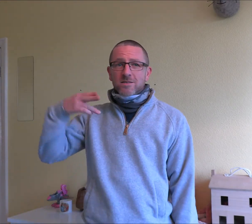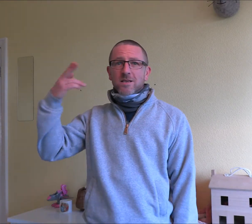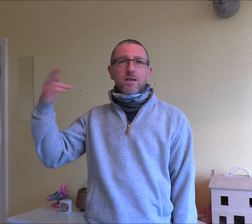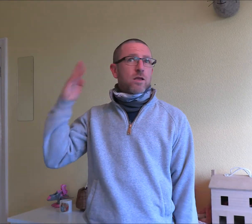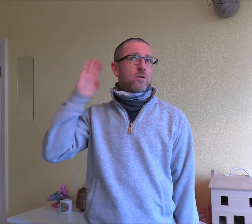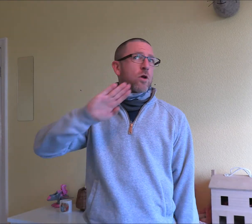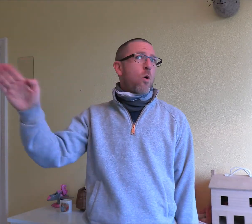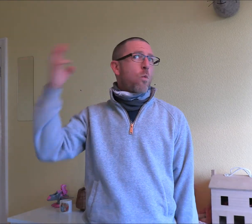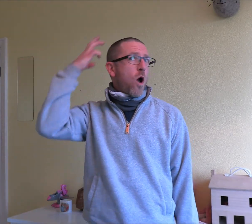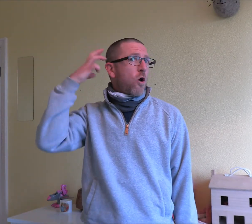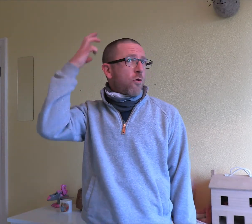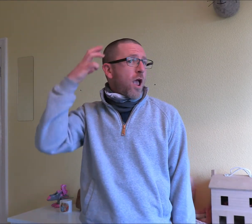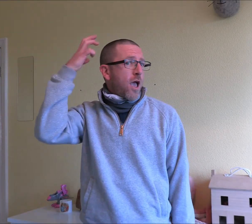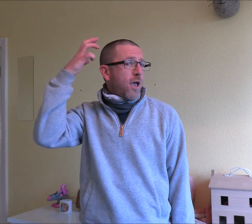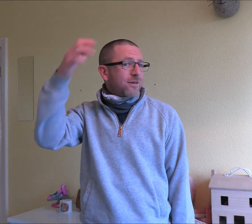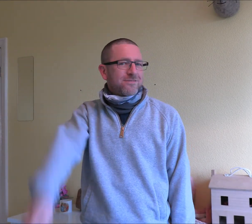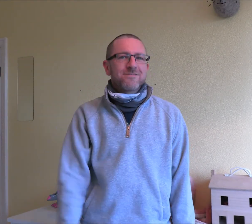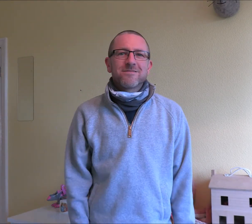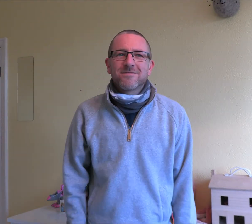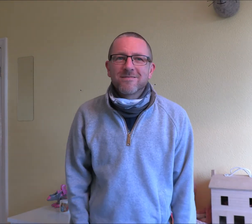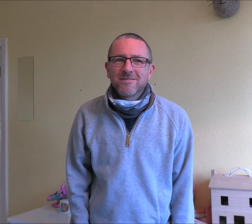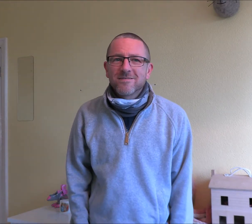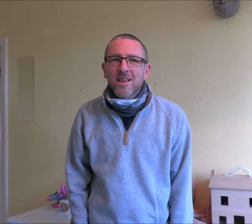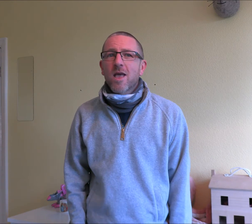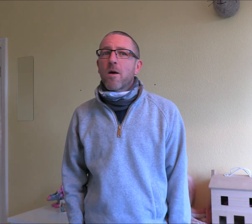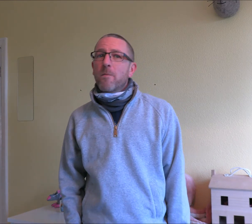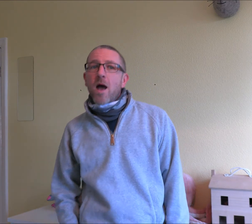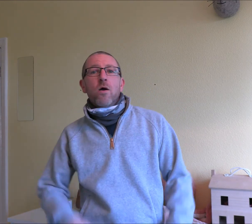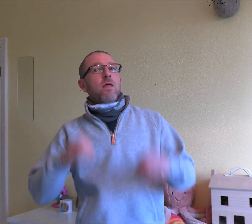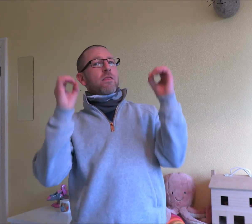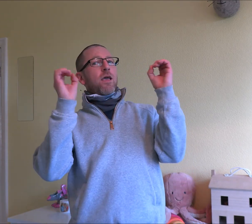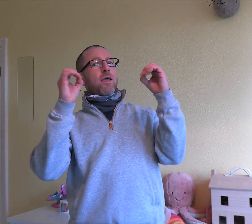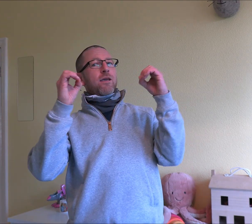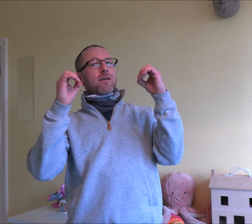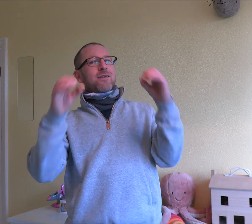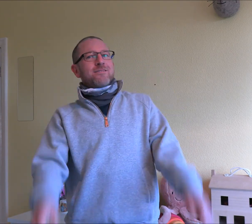about a thing